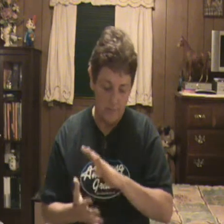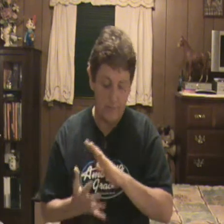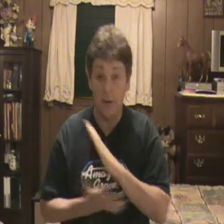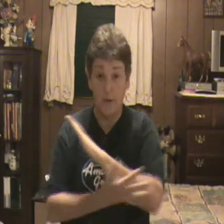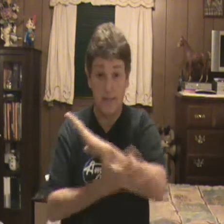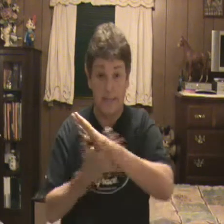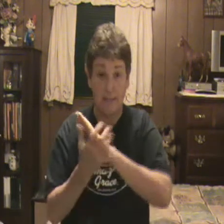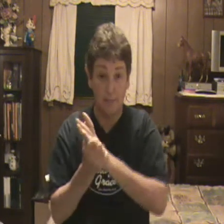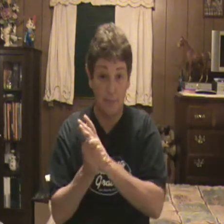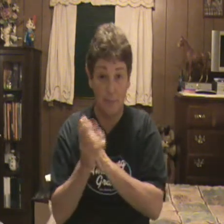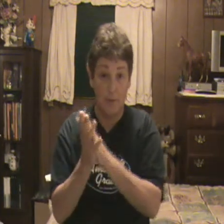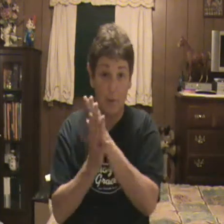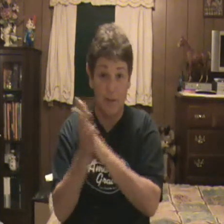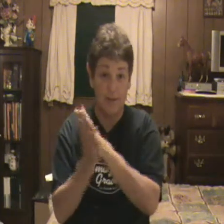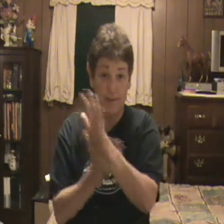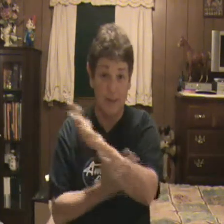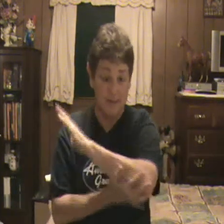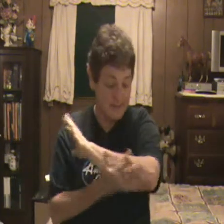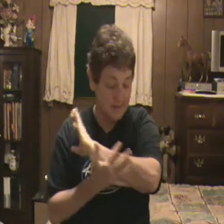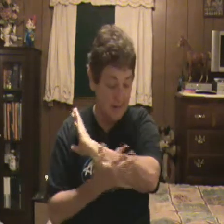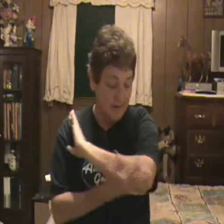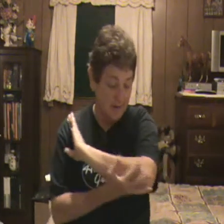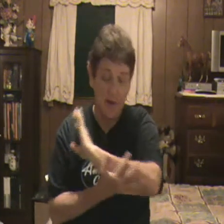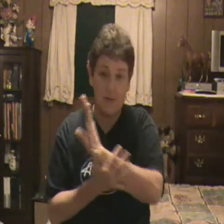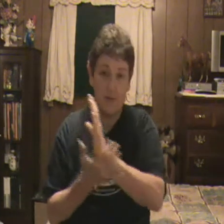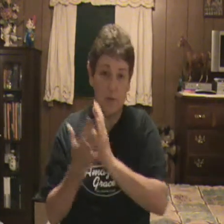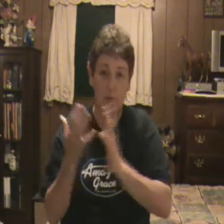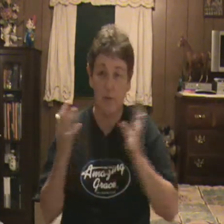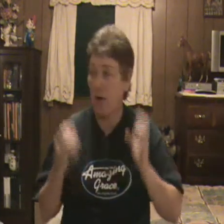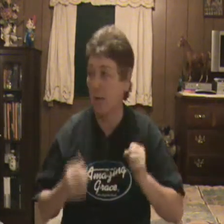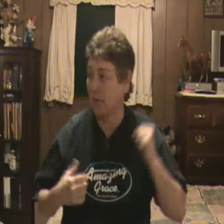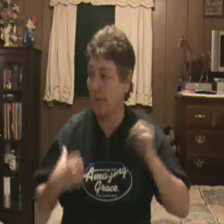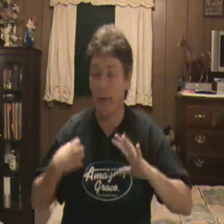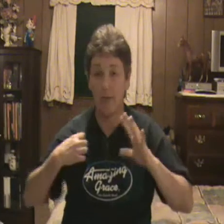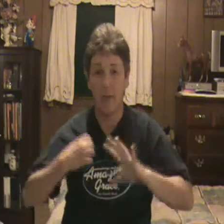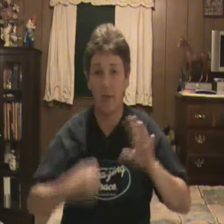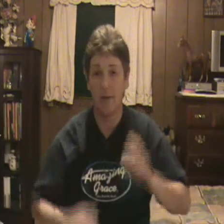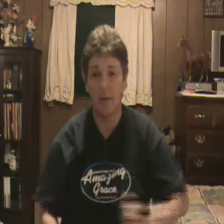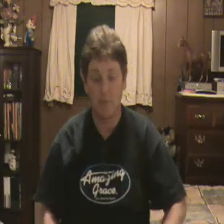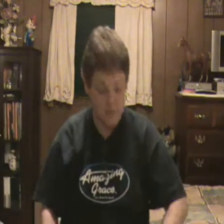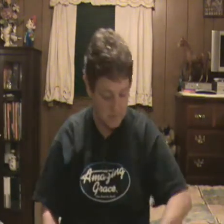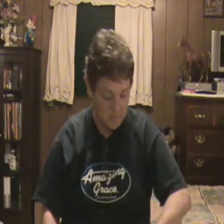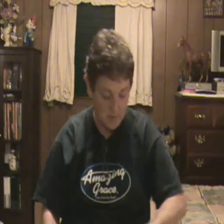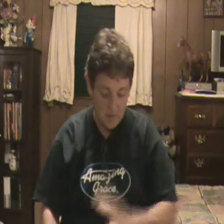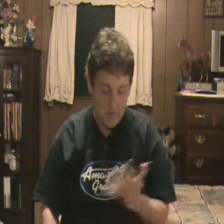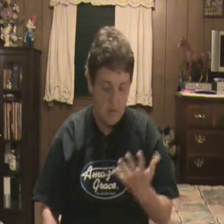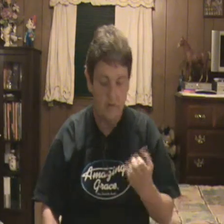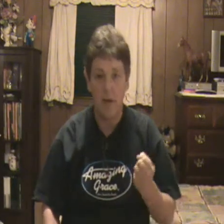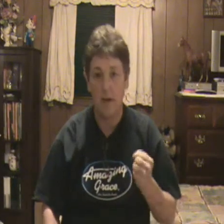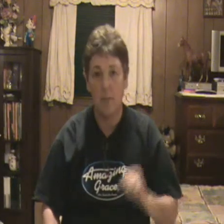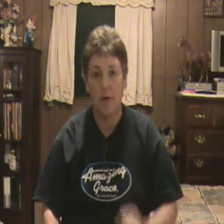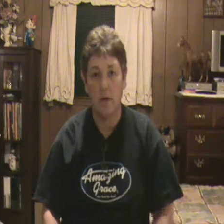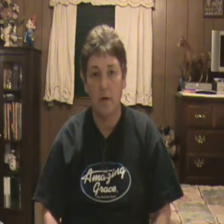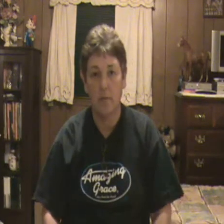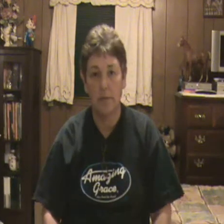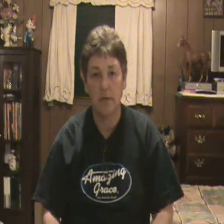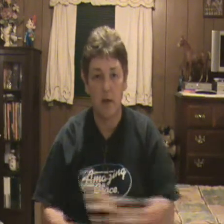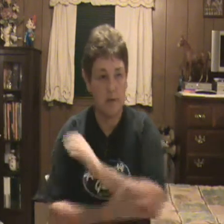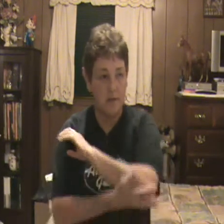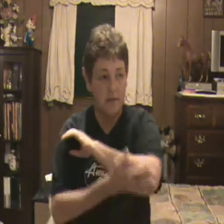You notice I keep rubbing it. I mean, this is a constant 24-hour-a-day thing. Ever since my, you know, hand went numb, I'm just constantly,